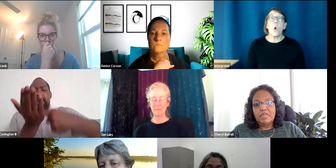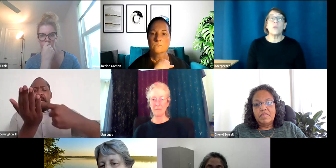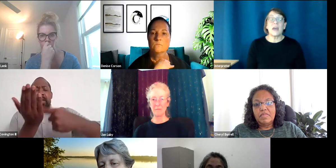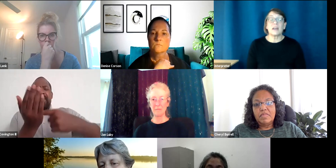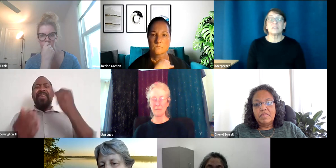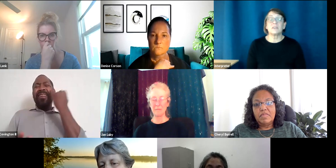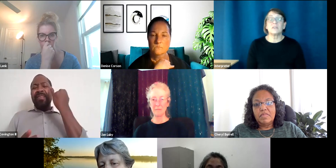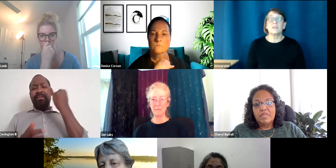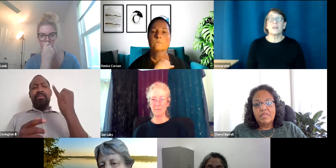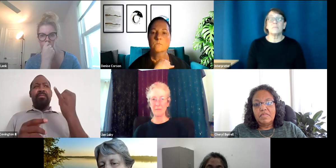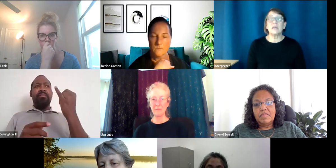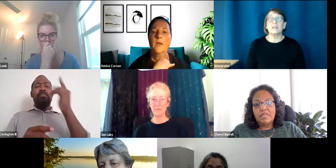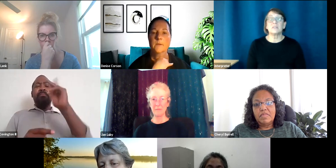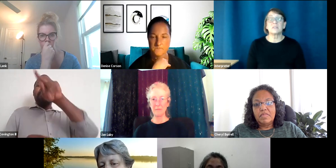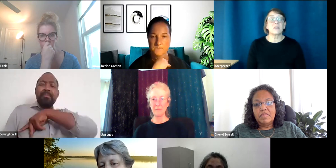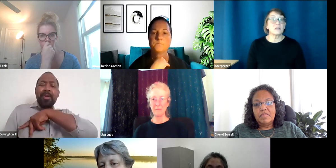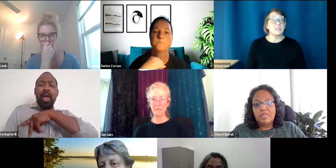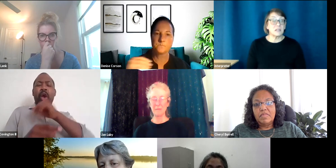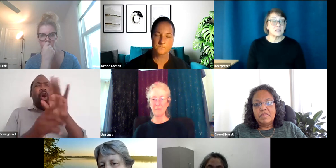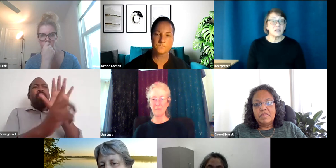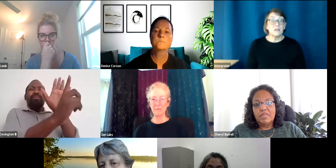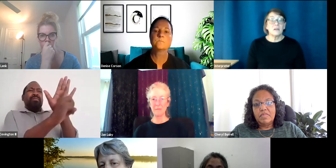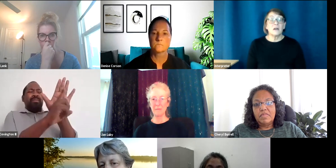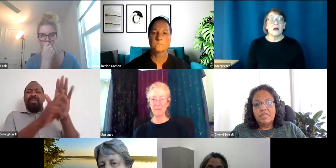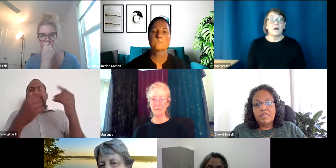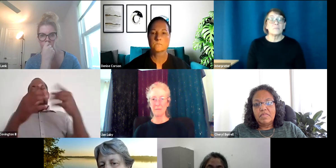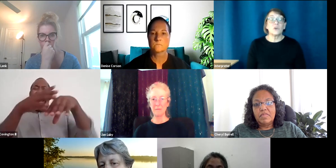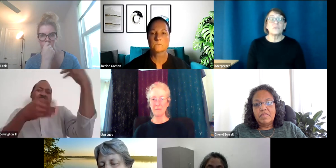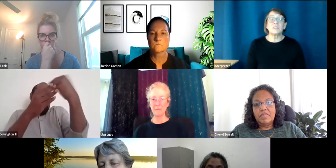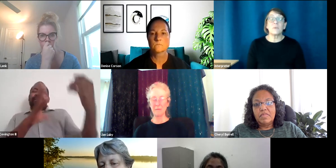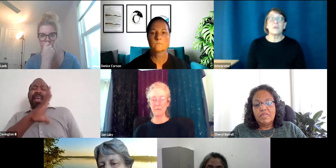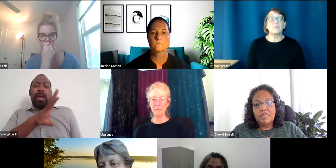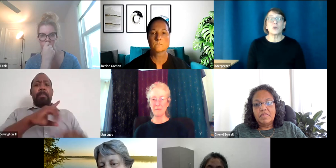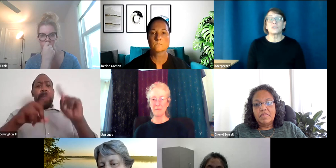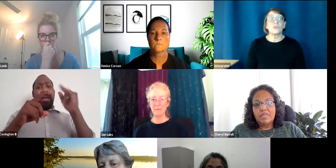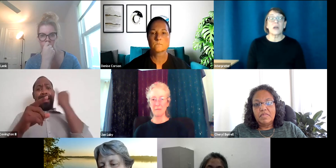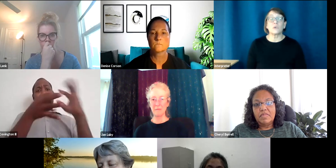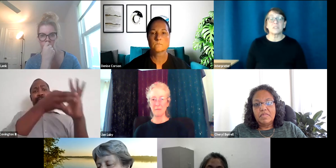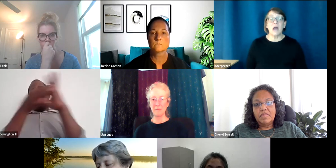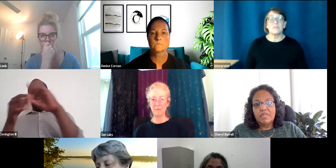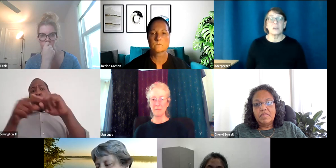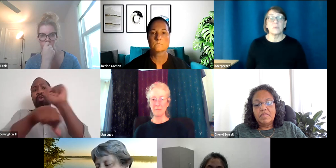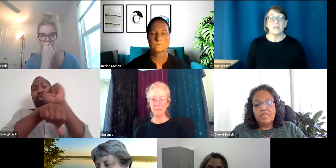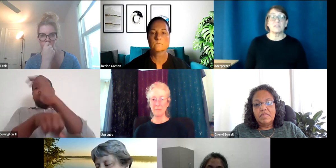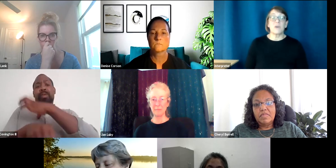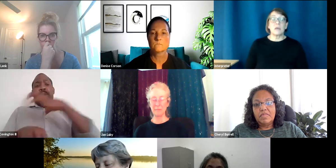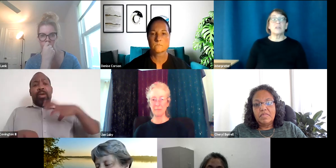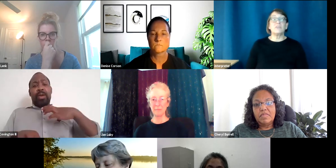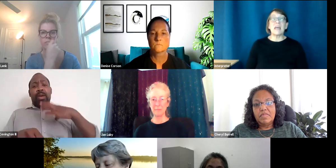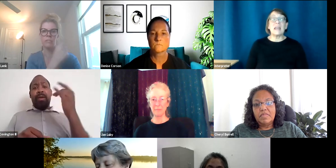hold that until the meeting to discuss it. You know, if it's something personal or outside of the committee, that's fine. But if it is